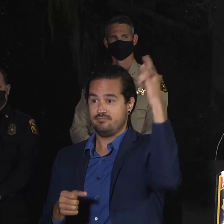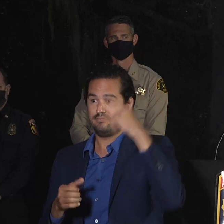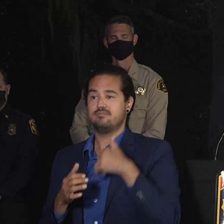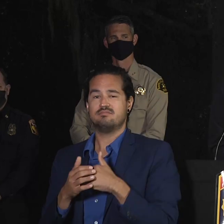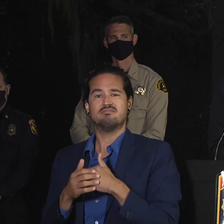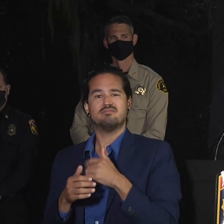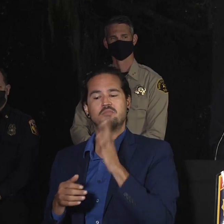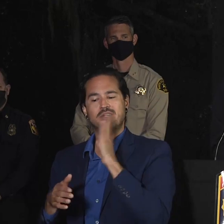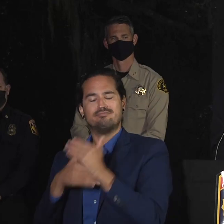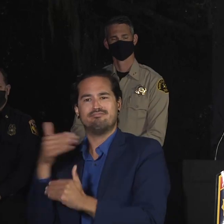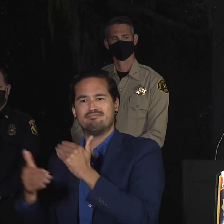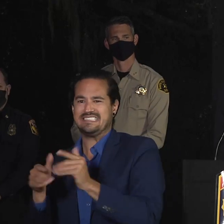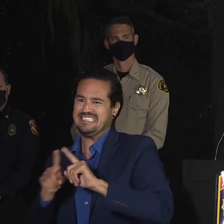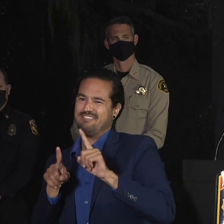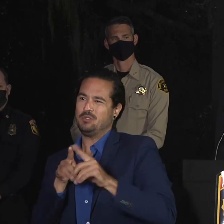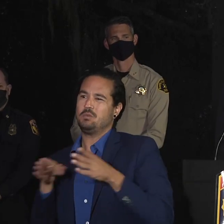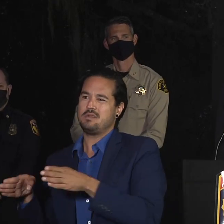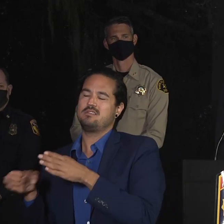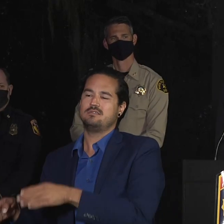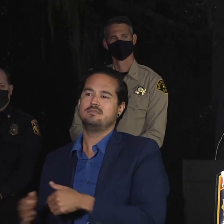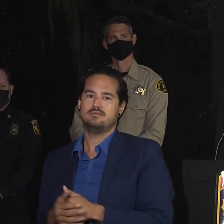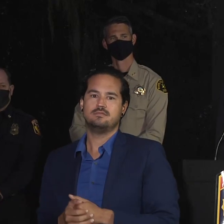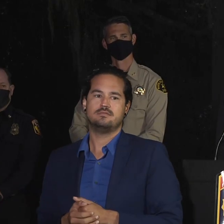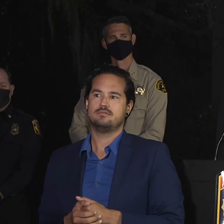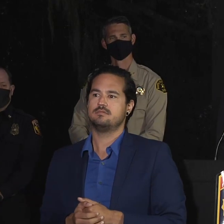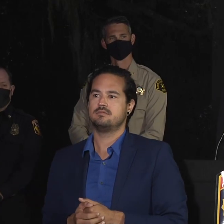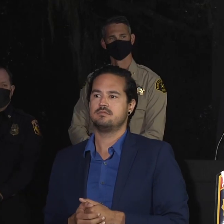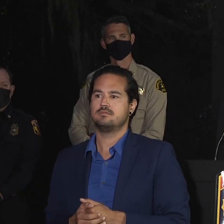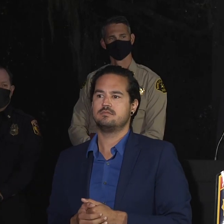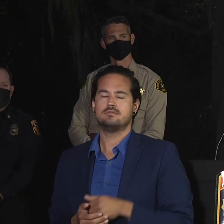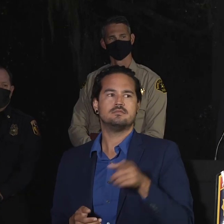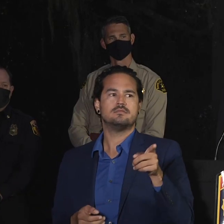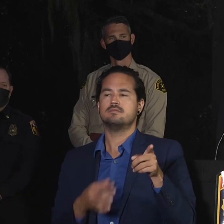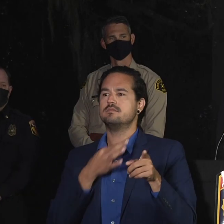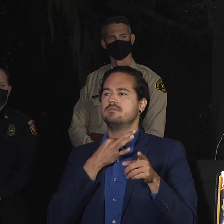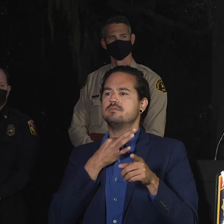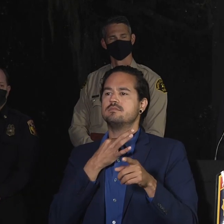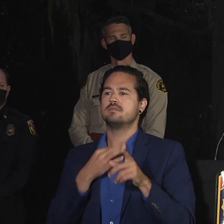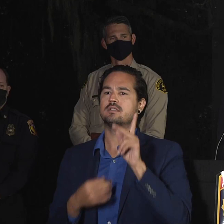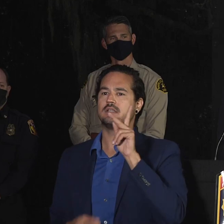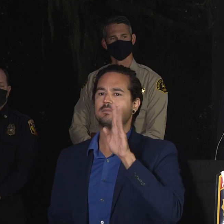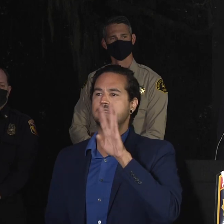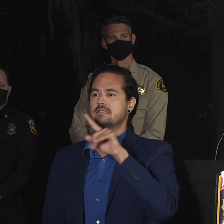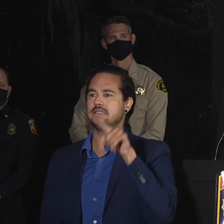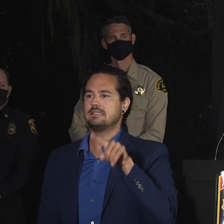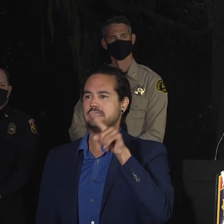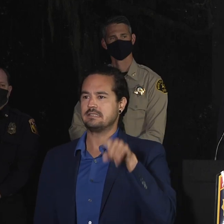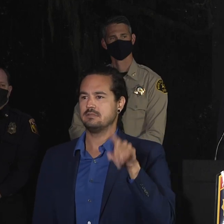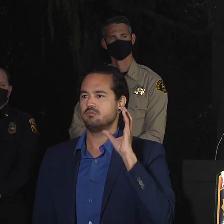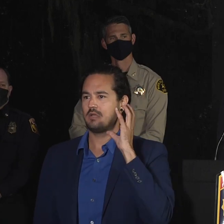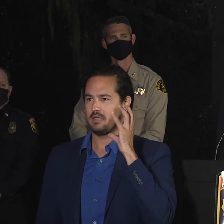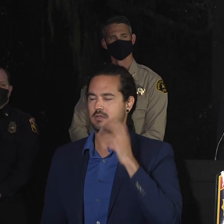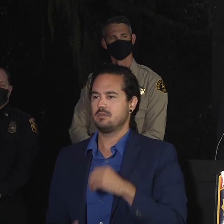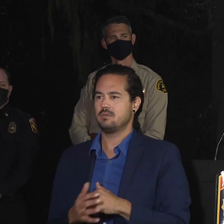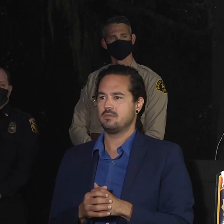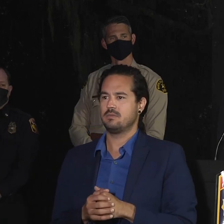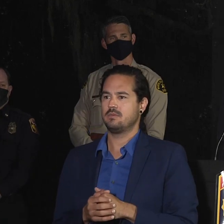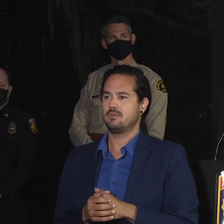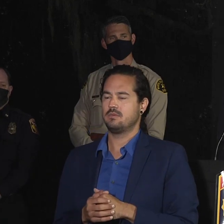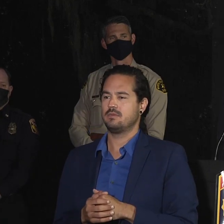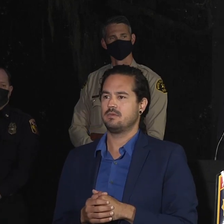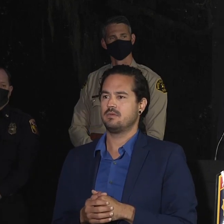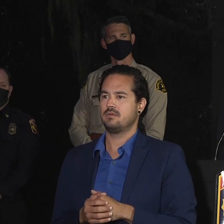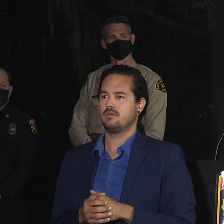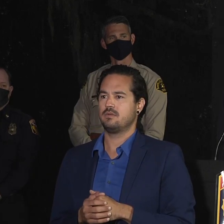Randy Gordon with KBCZ, Boulder Creek Community Radio. With regard to repopulation, can you elaborate on any protocol for